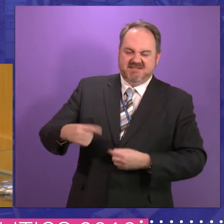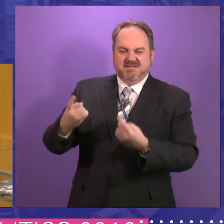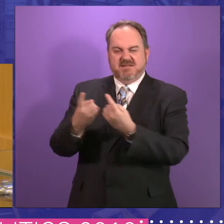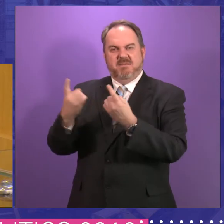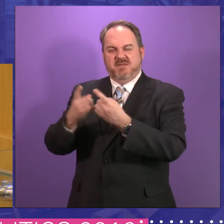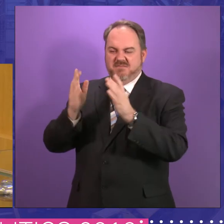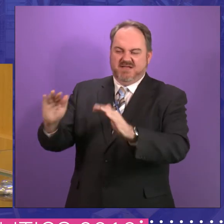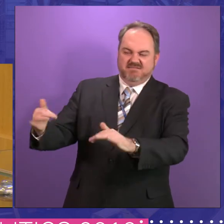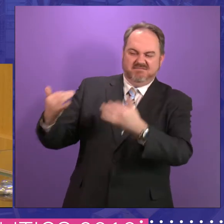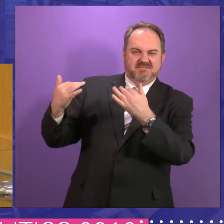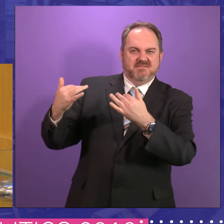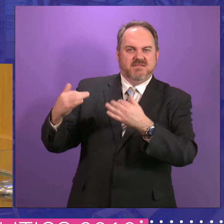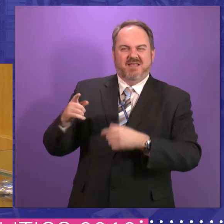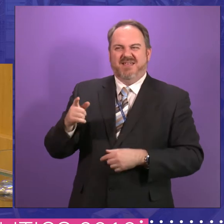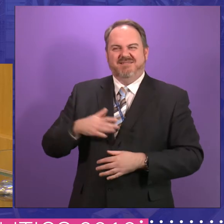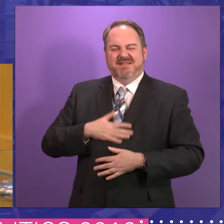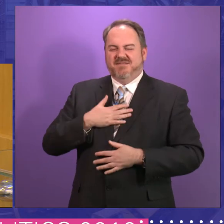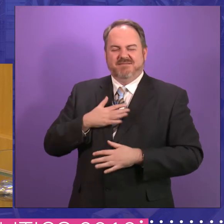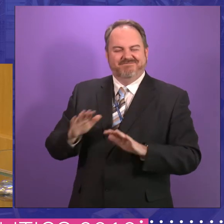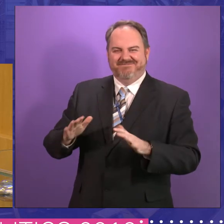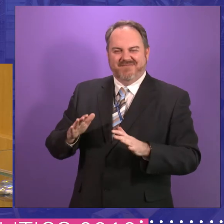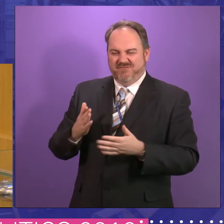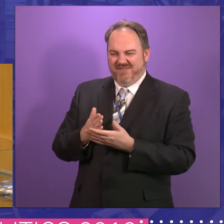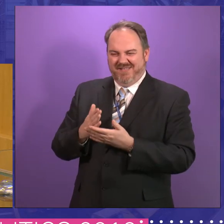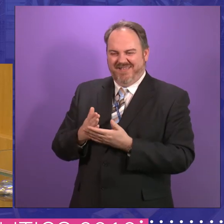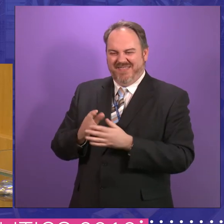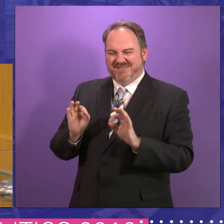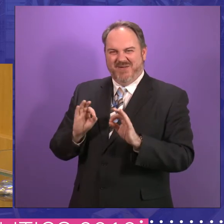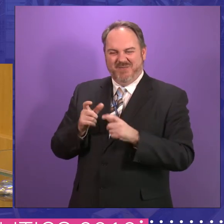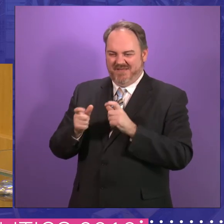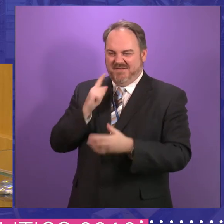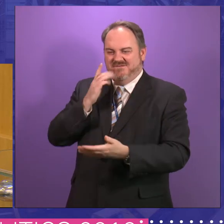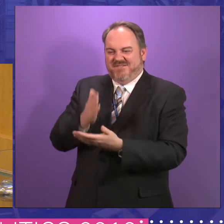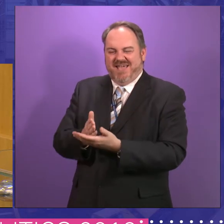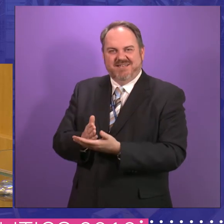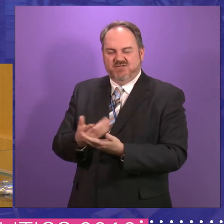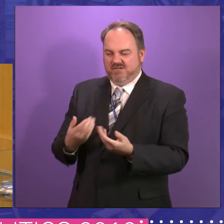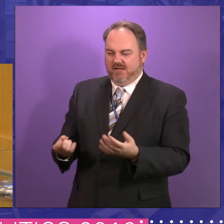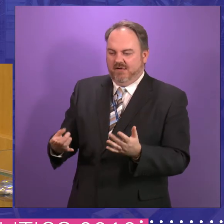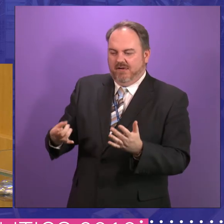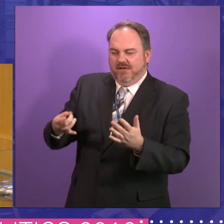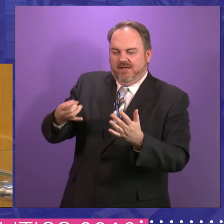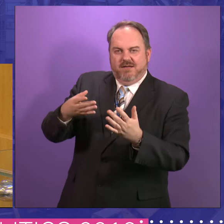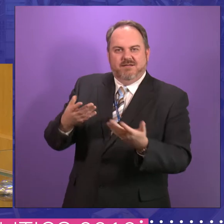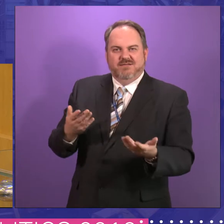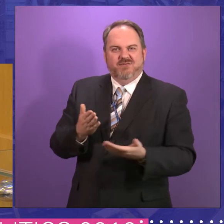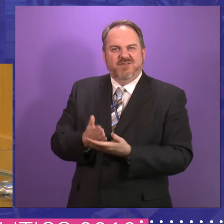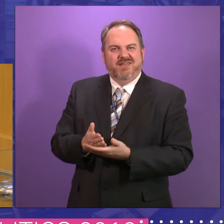you know, when actually there are very little in the way of facts or evidence to support what they're saying.